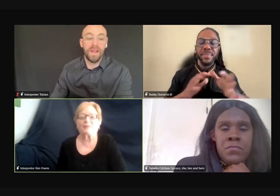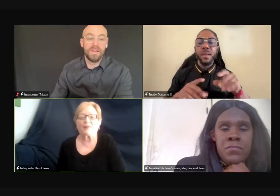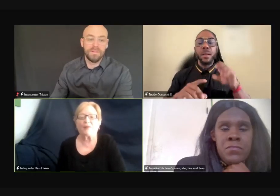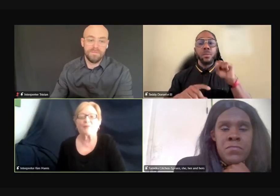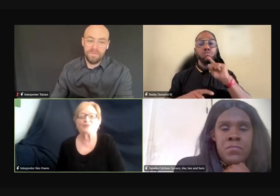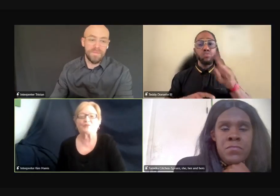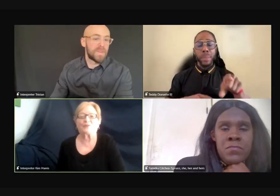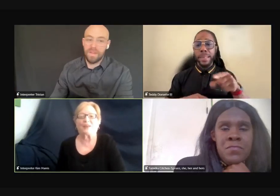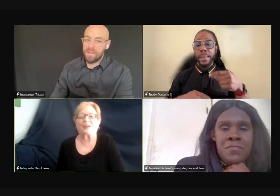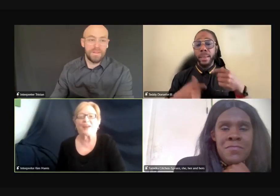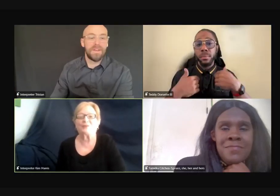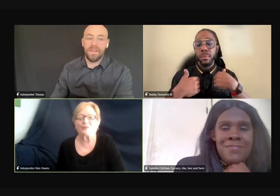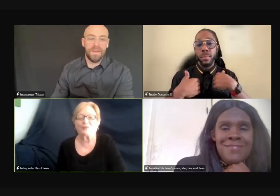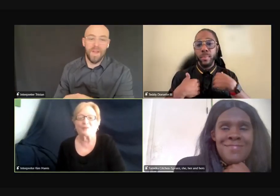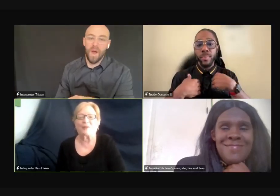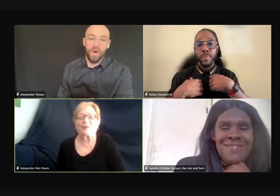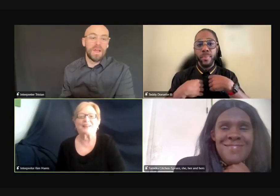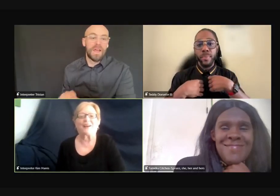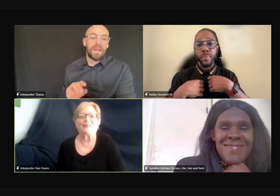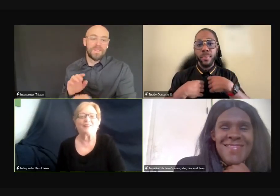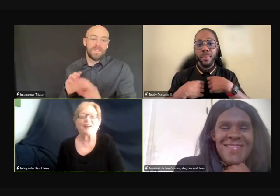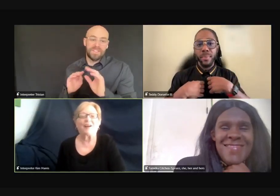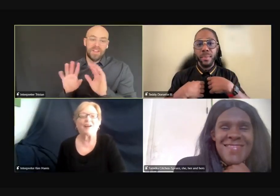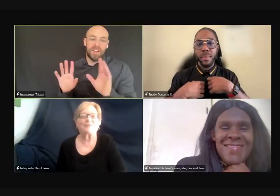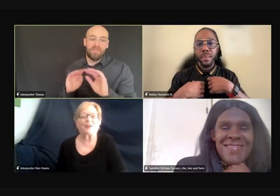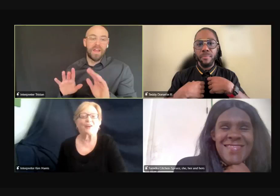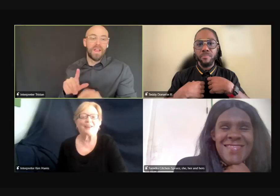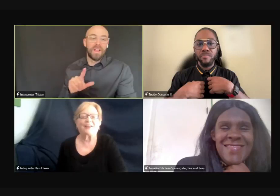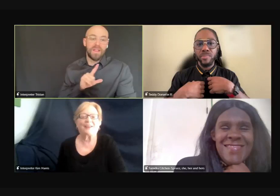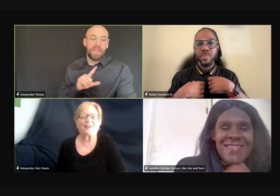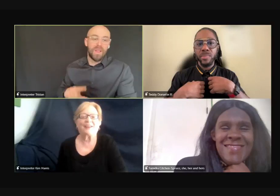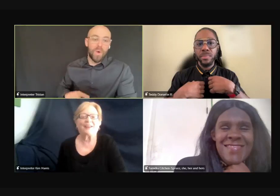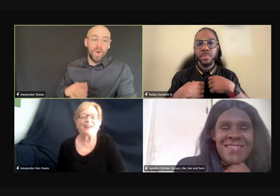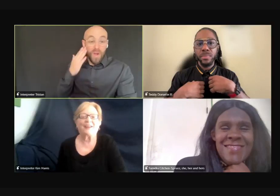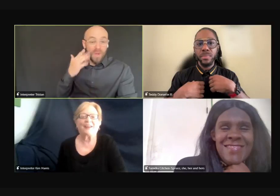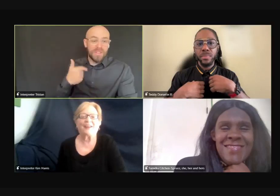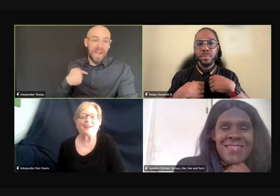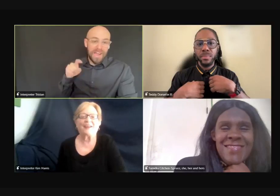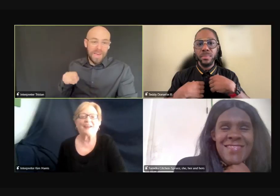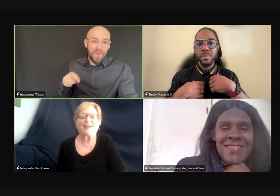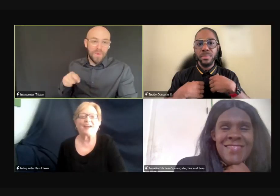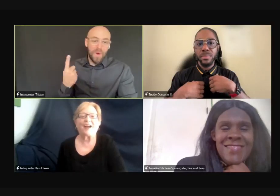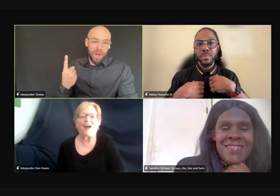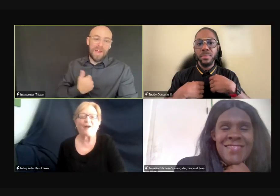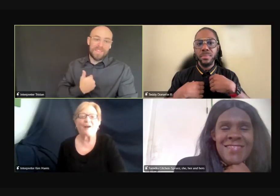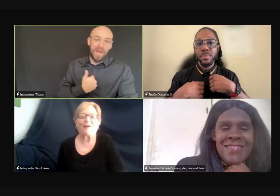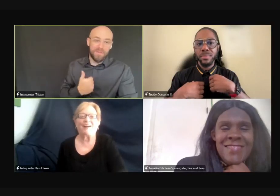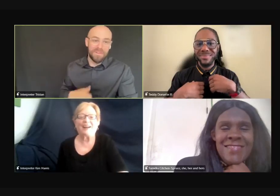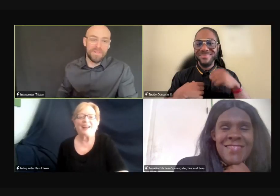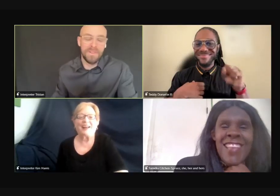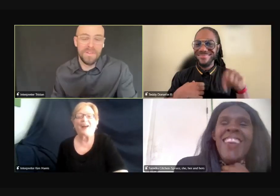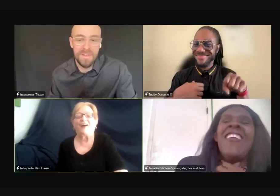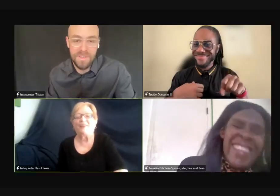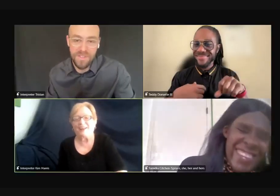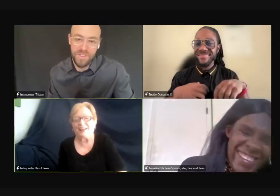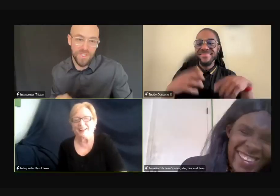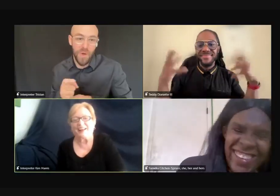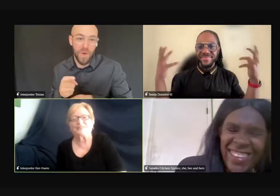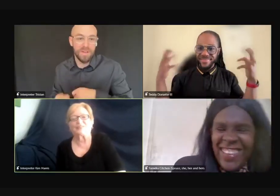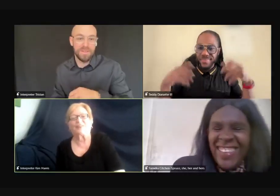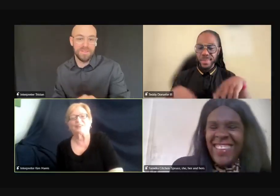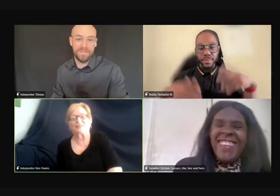myself. I'm just joking. I do do some myself. Oh, sorry. Lord knows that I need one myself. Oh,